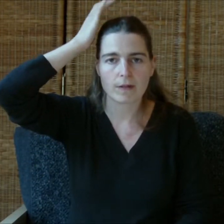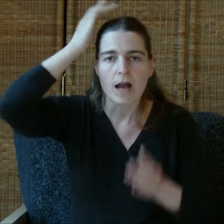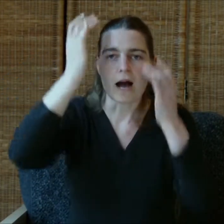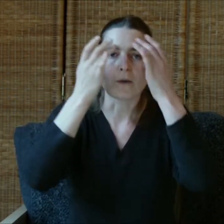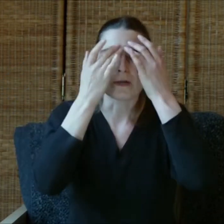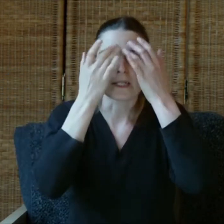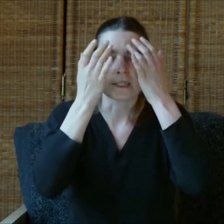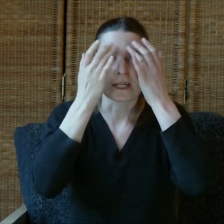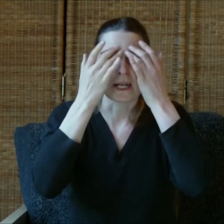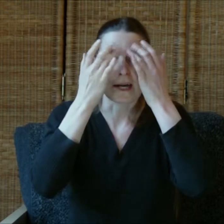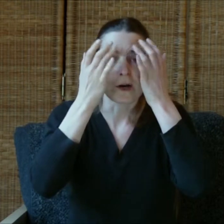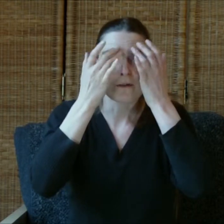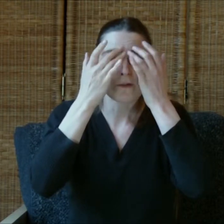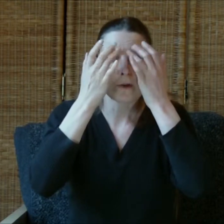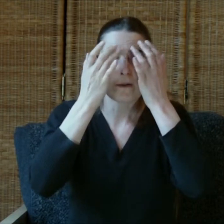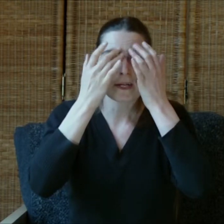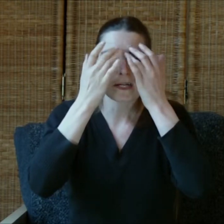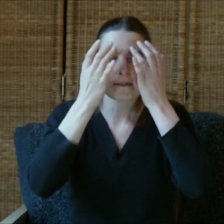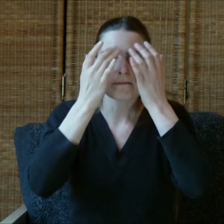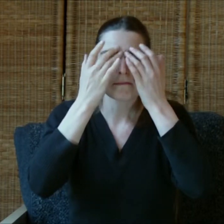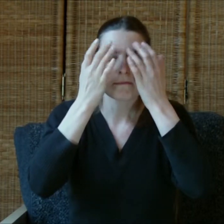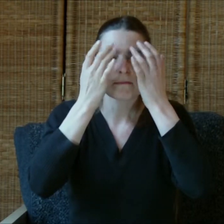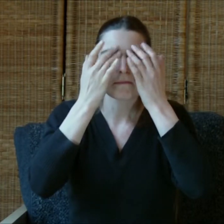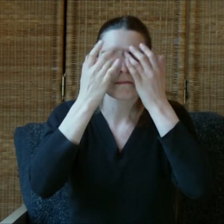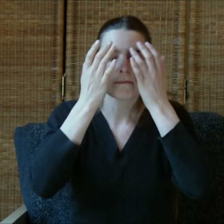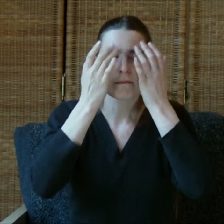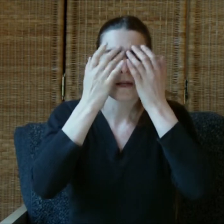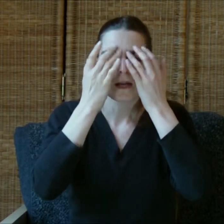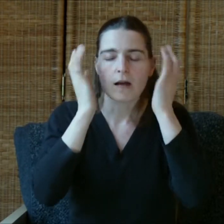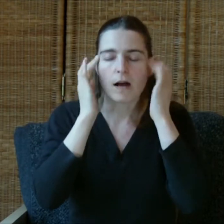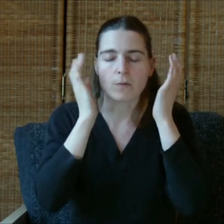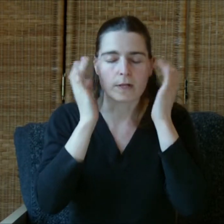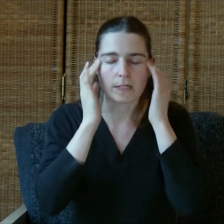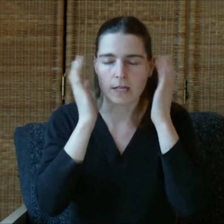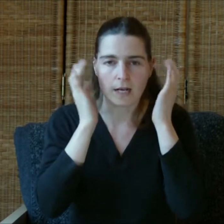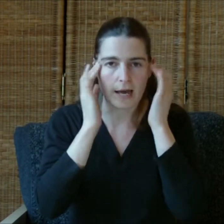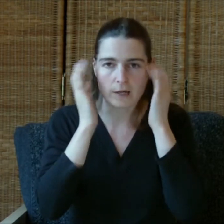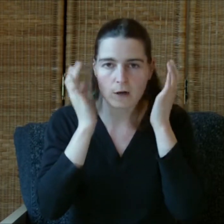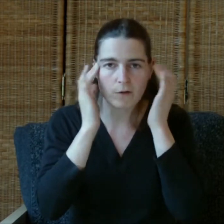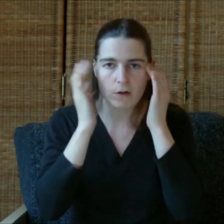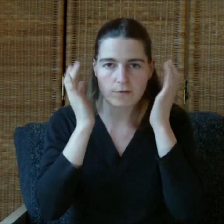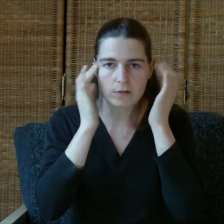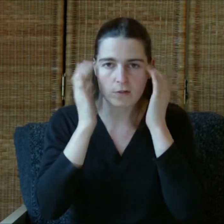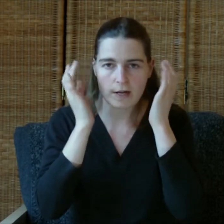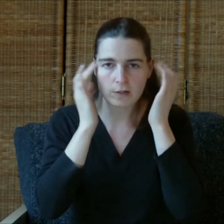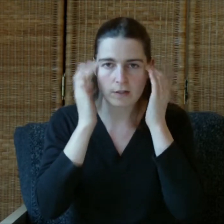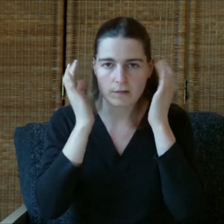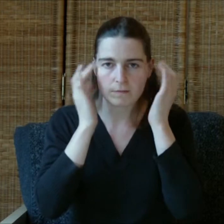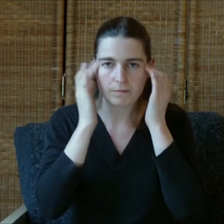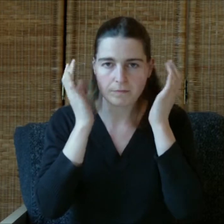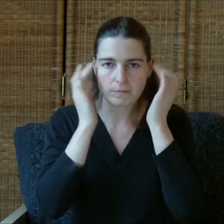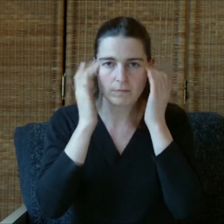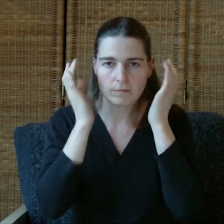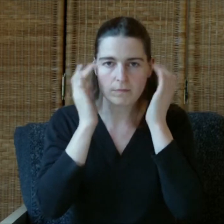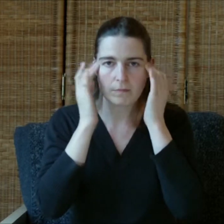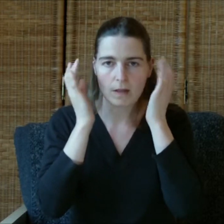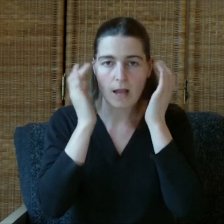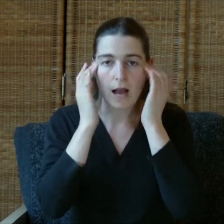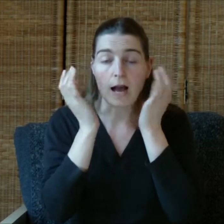I'm willing to let go of the worrying. I'm willing to let go of all the frustration. I'm